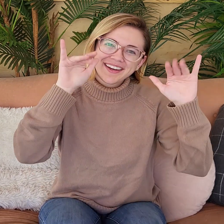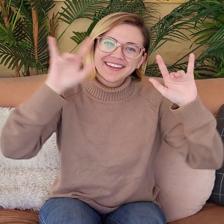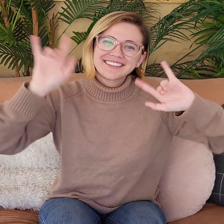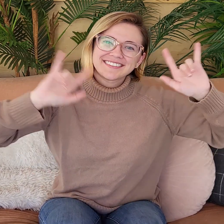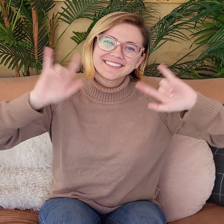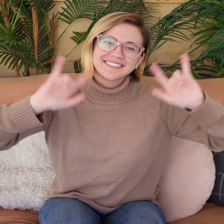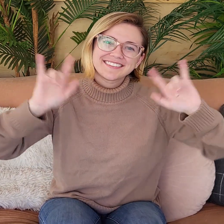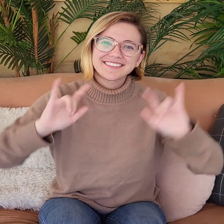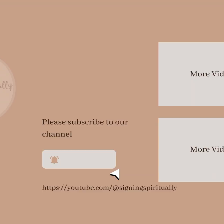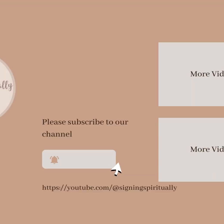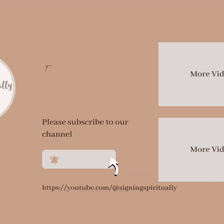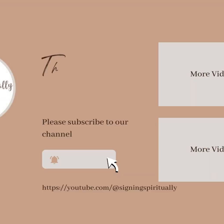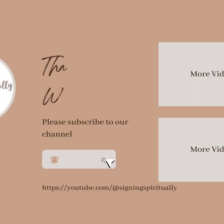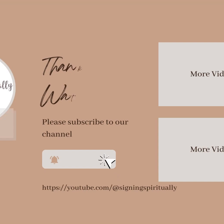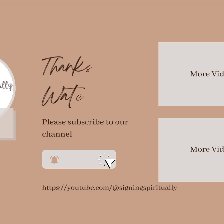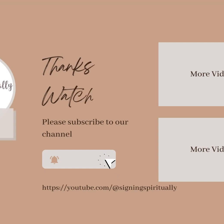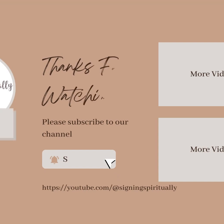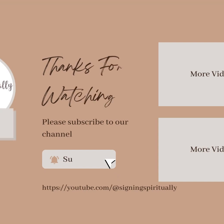loves you. Bye, love you!